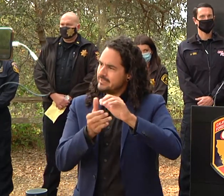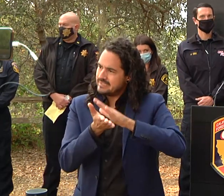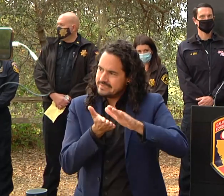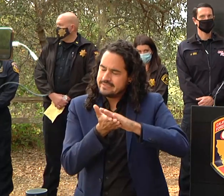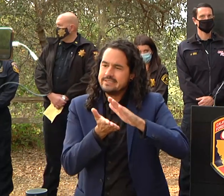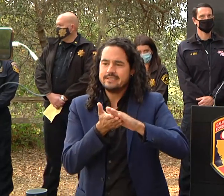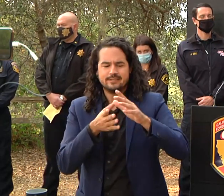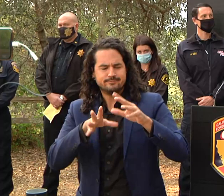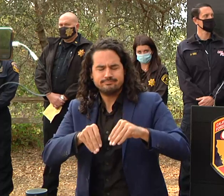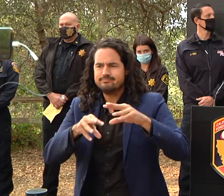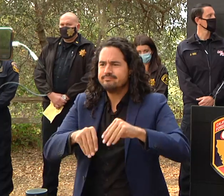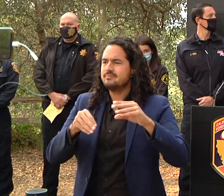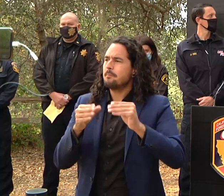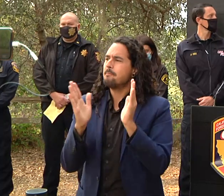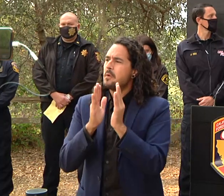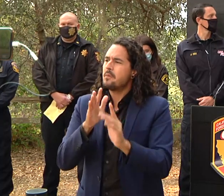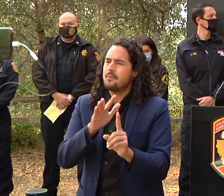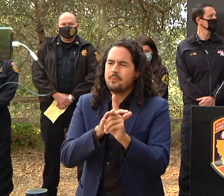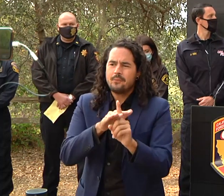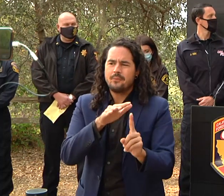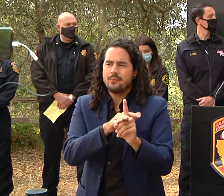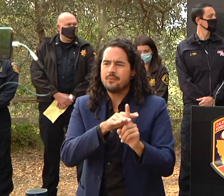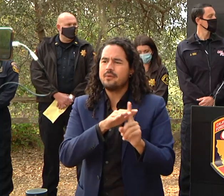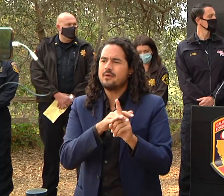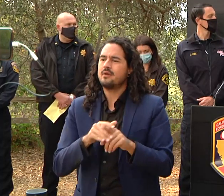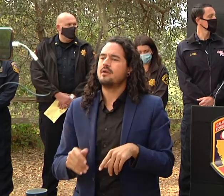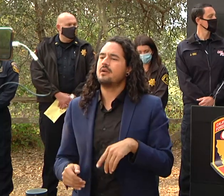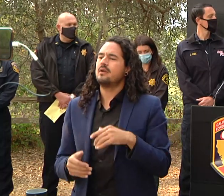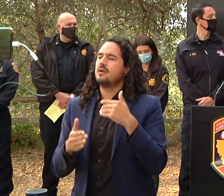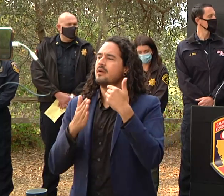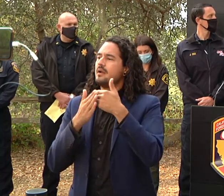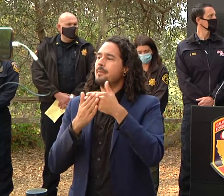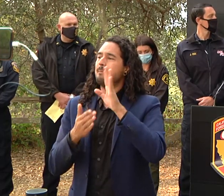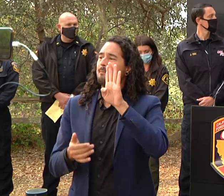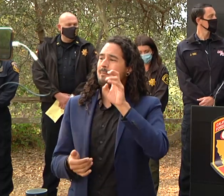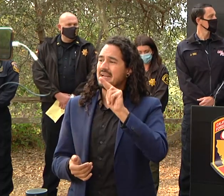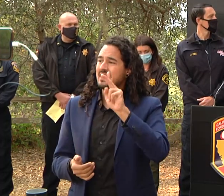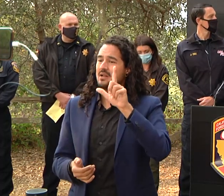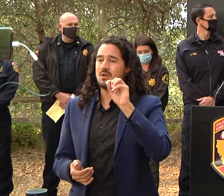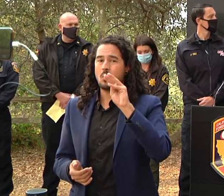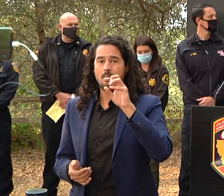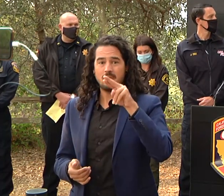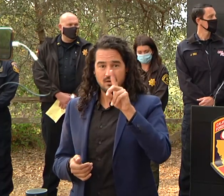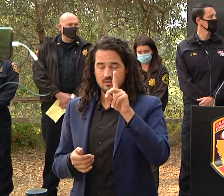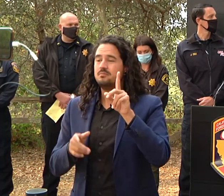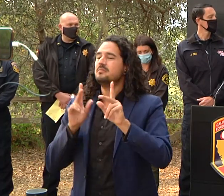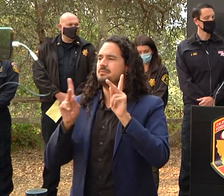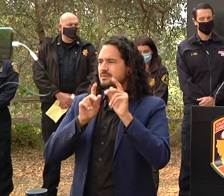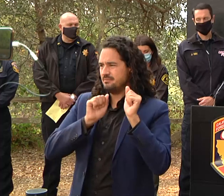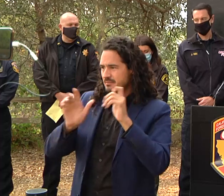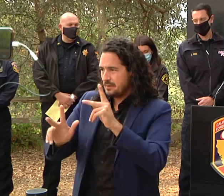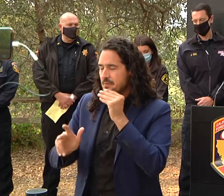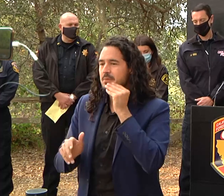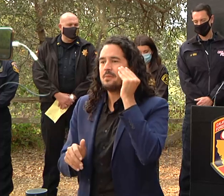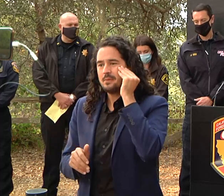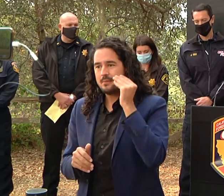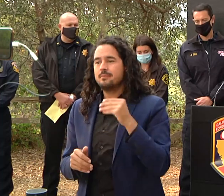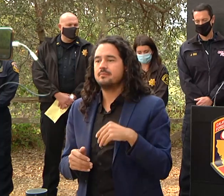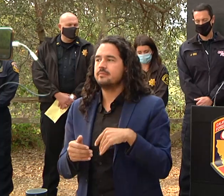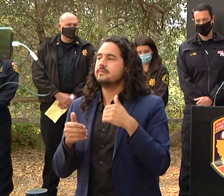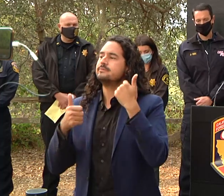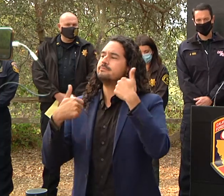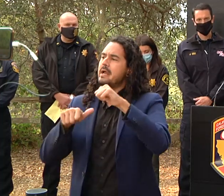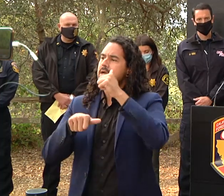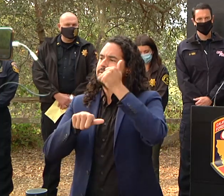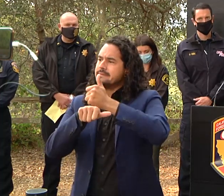repopulated certain areas up into the ben loman community and we have line uh control line uh up all the way past uh